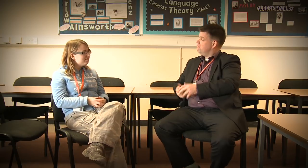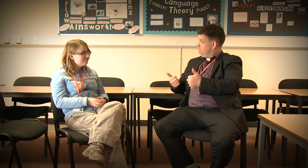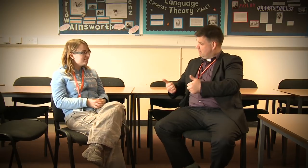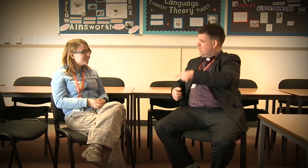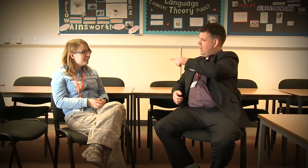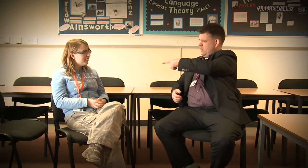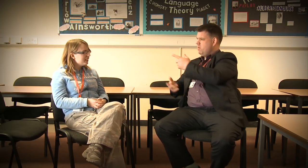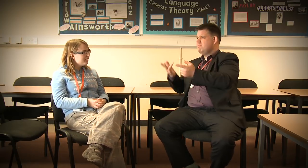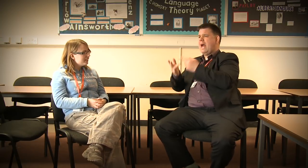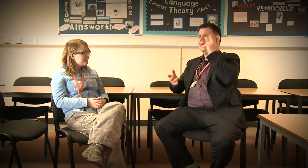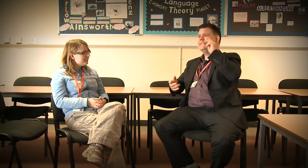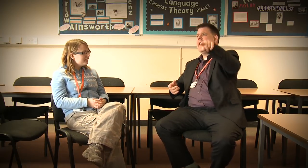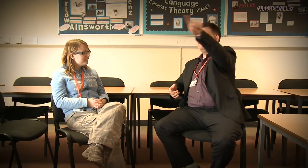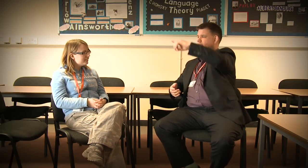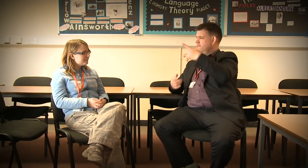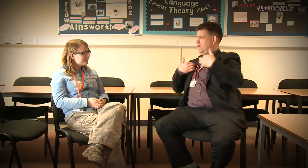Do you have a message for any deaf out there?